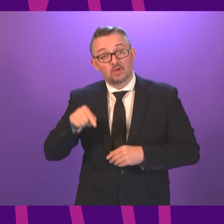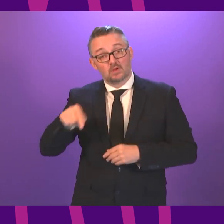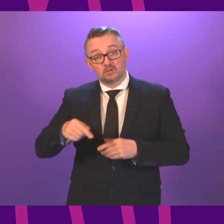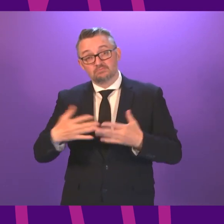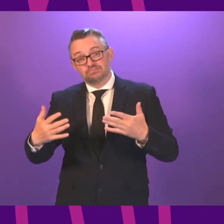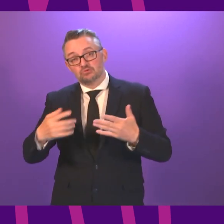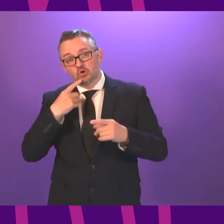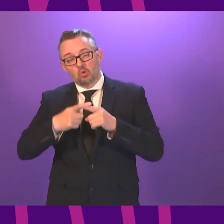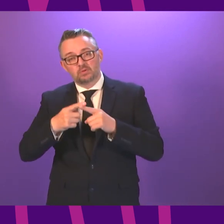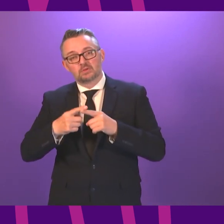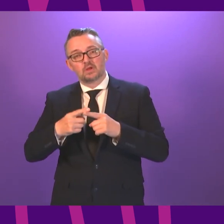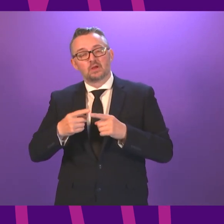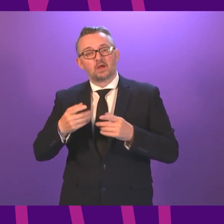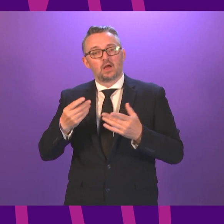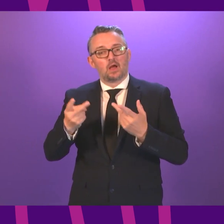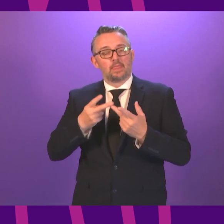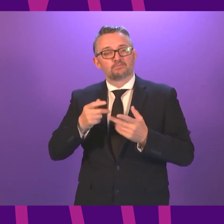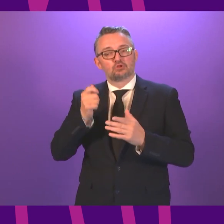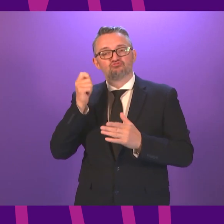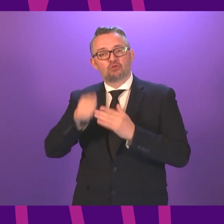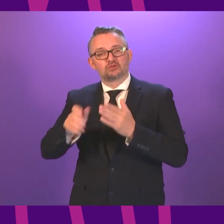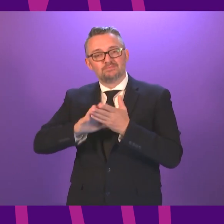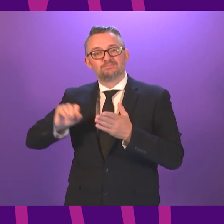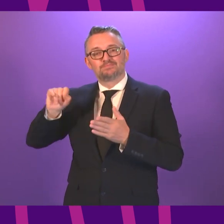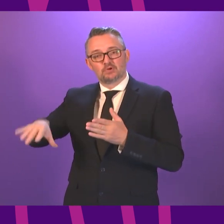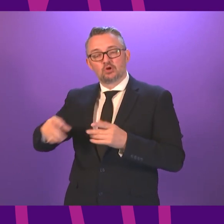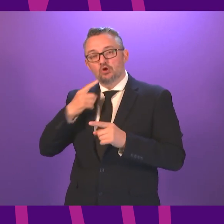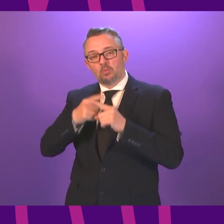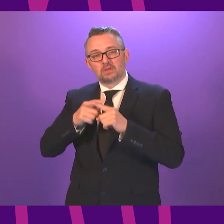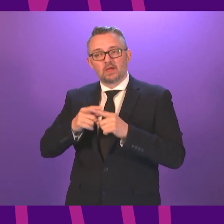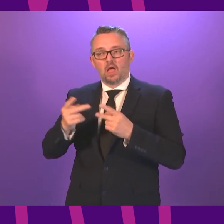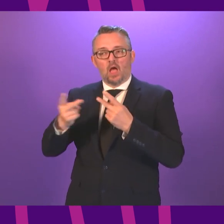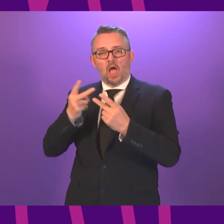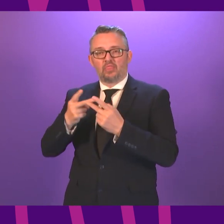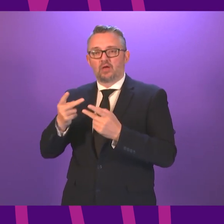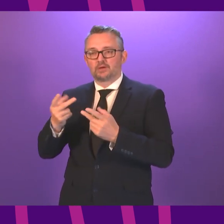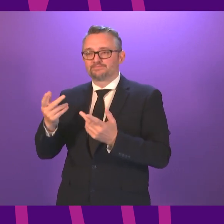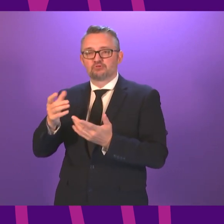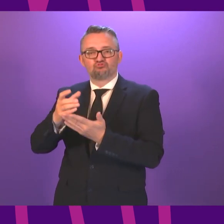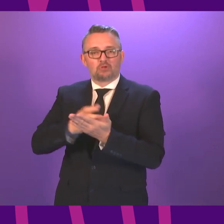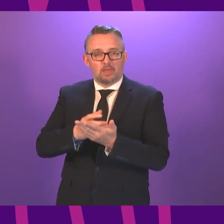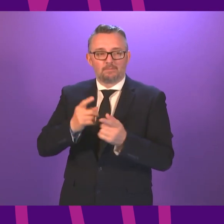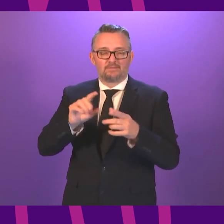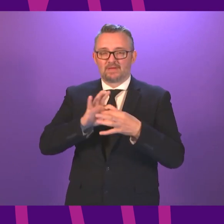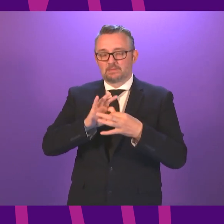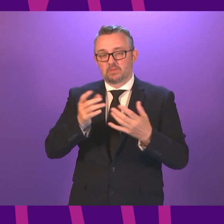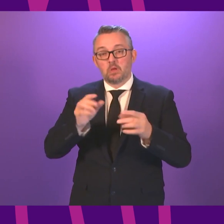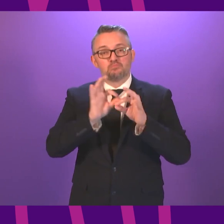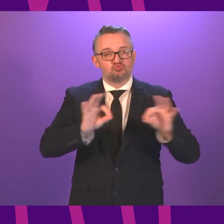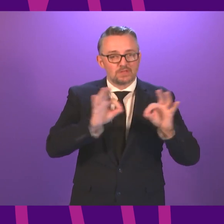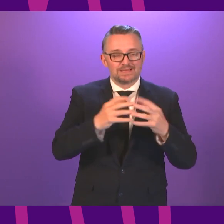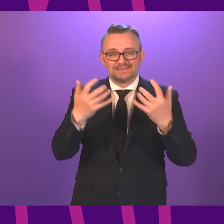year is the removal of additional charges in school for core curriculum activities in subjects such as music technology